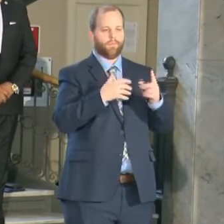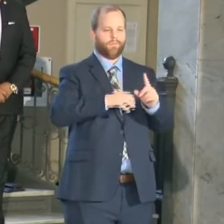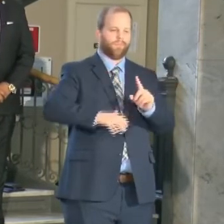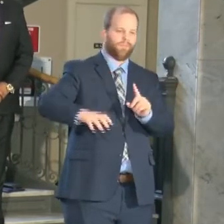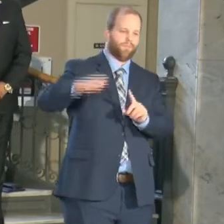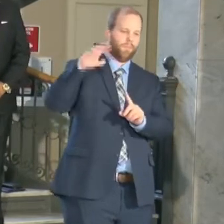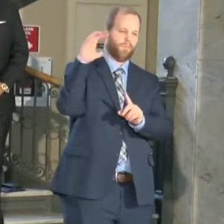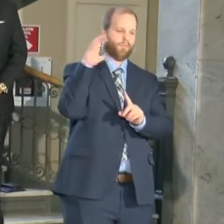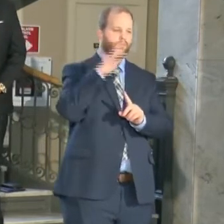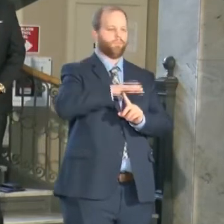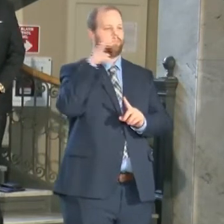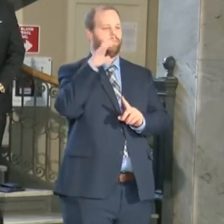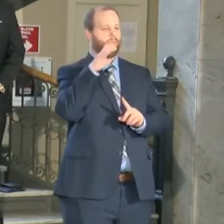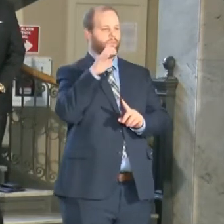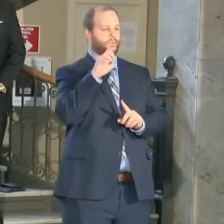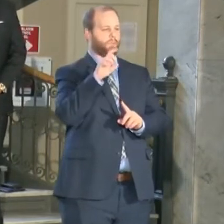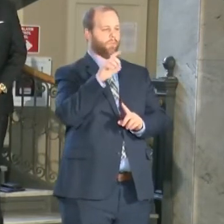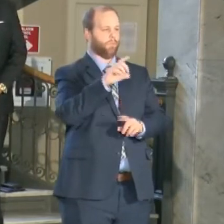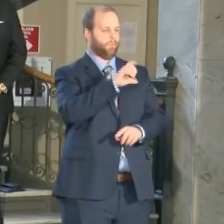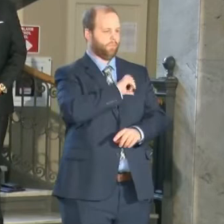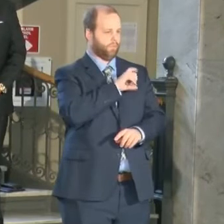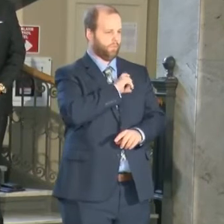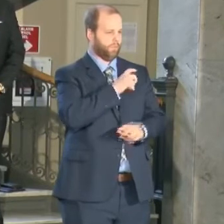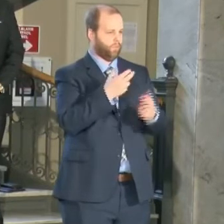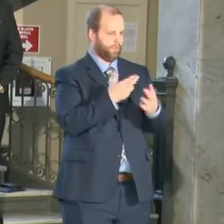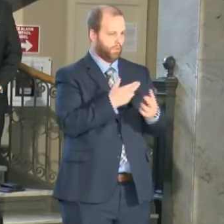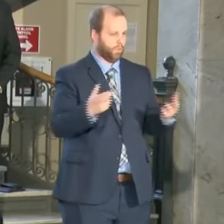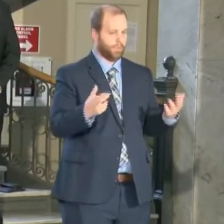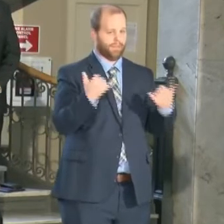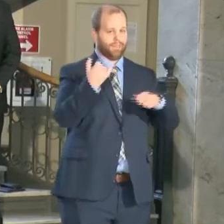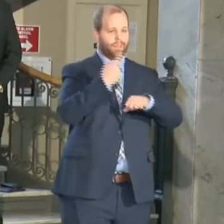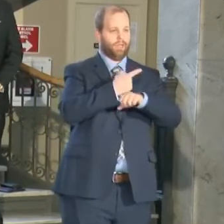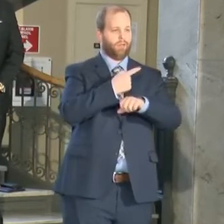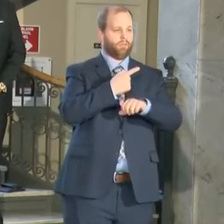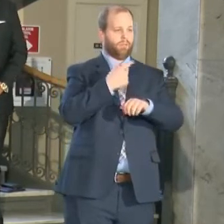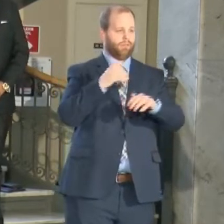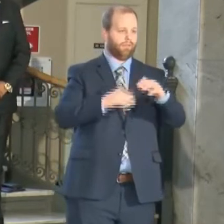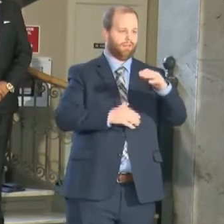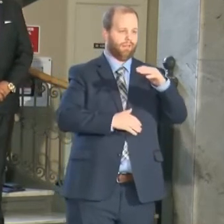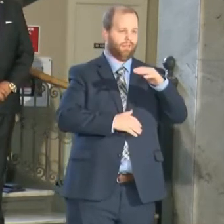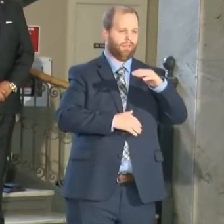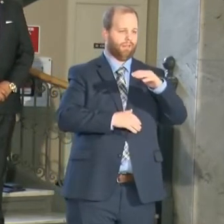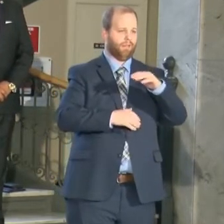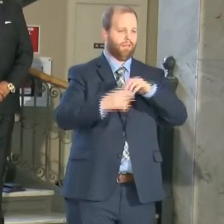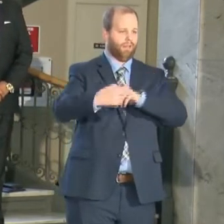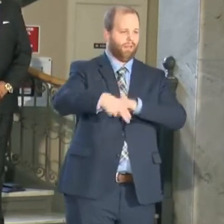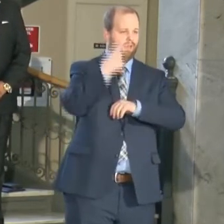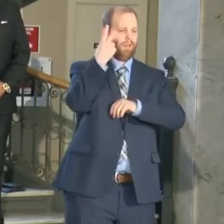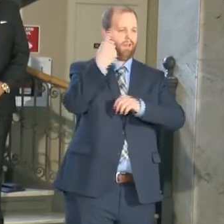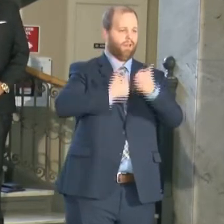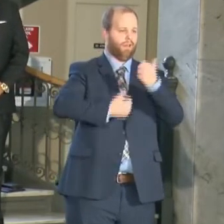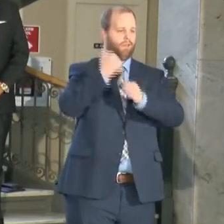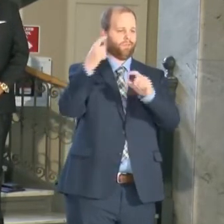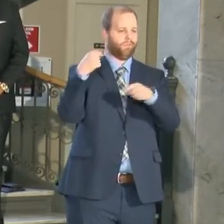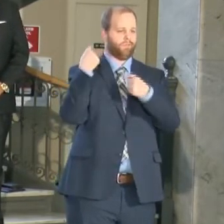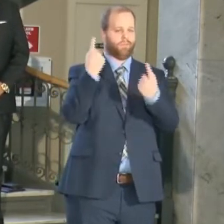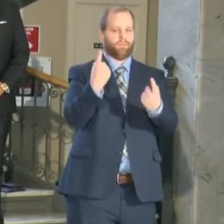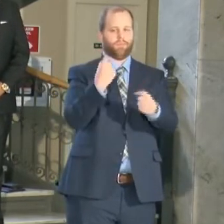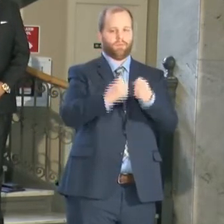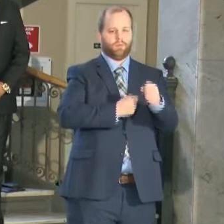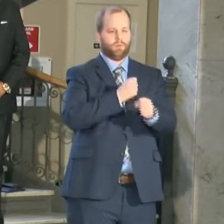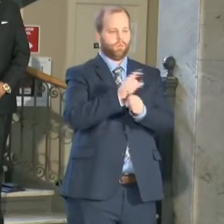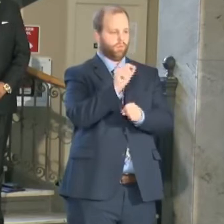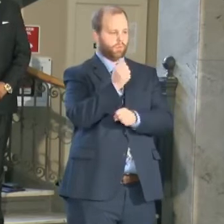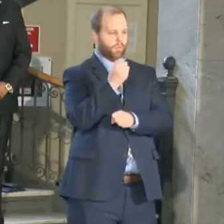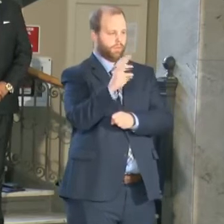which i shared earlier that we have the highest level today than we had in 2016. so with that being stated i think i want to thank chief